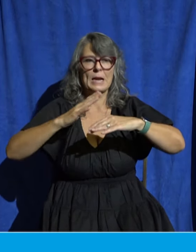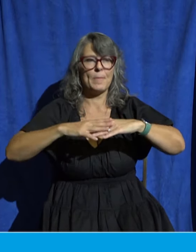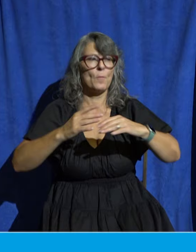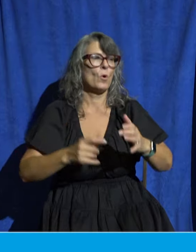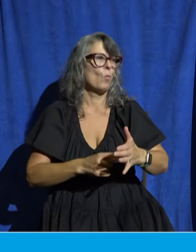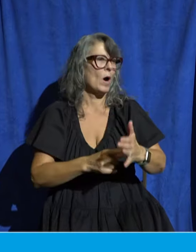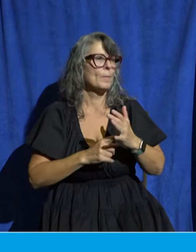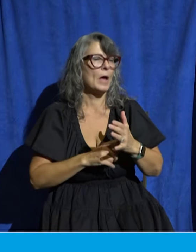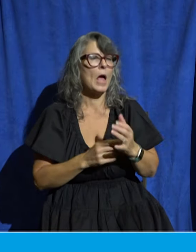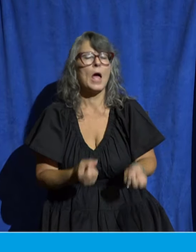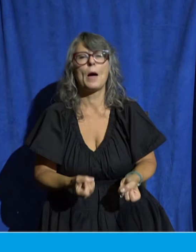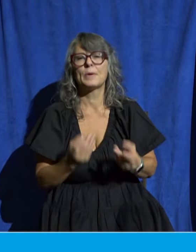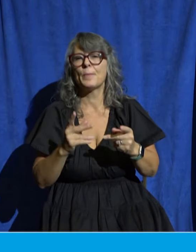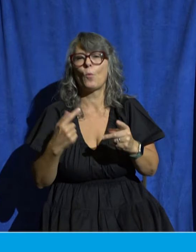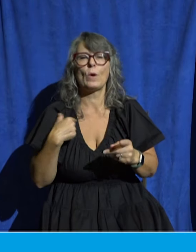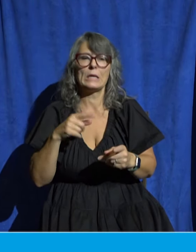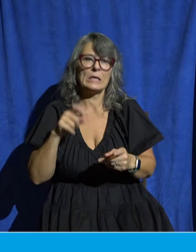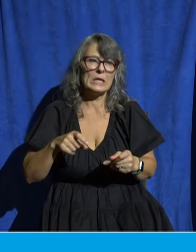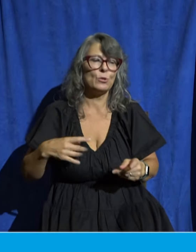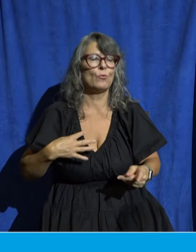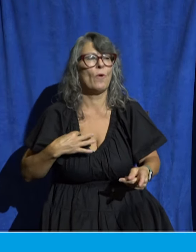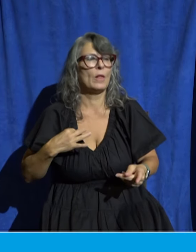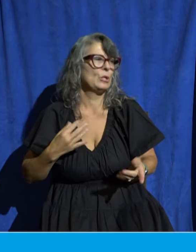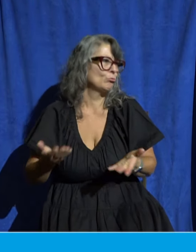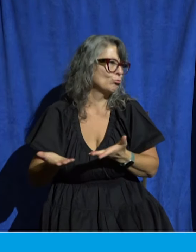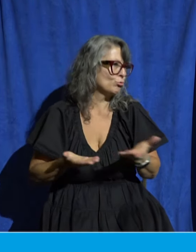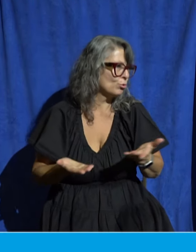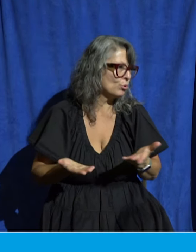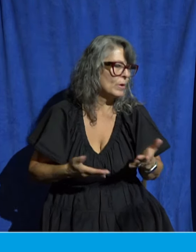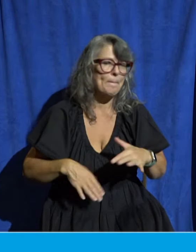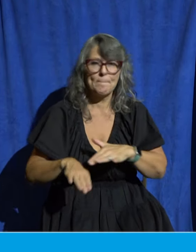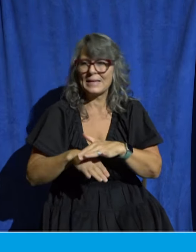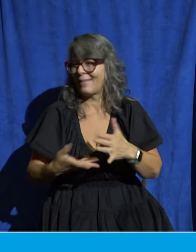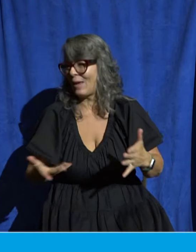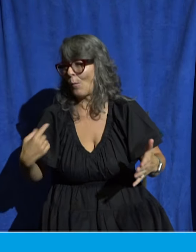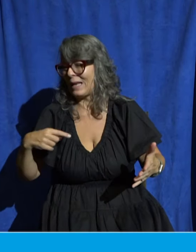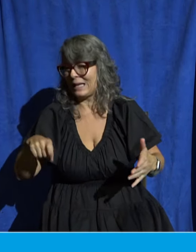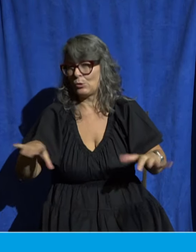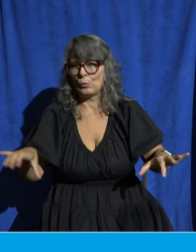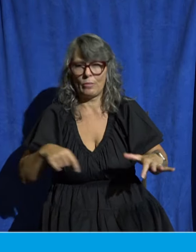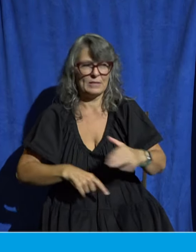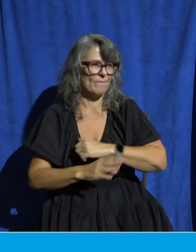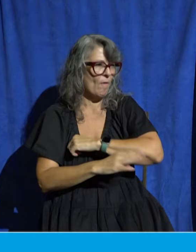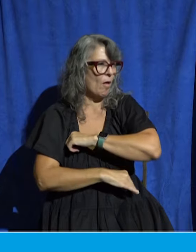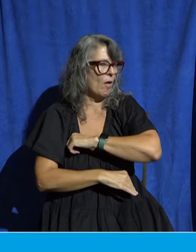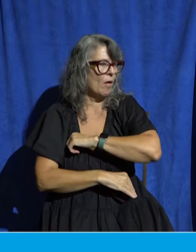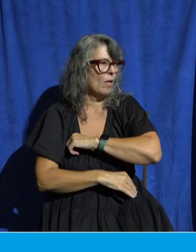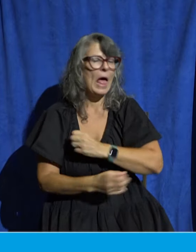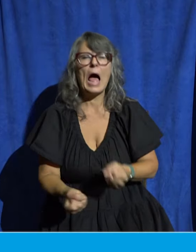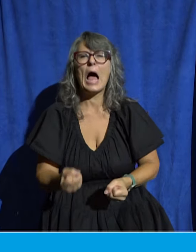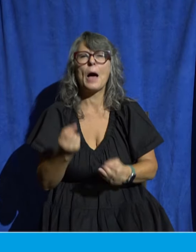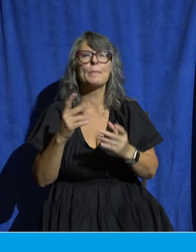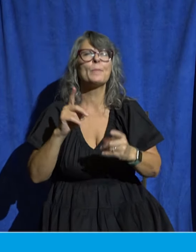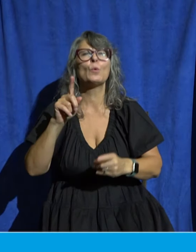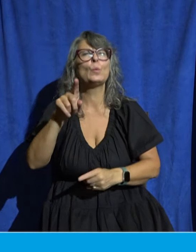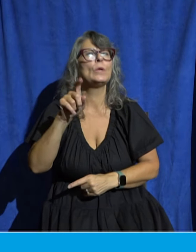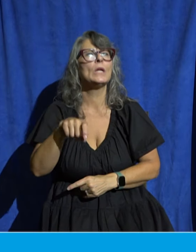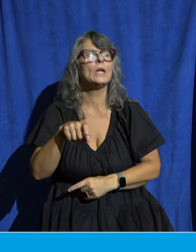dream list would be but just to do the basic things we need to do this fall tell me how many people you would need so each of those